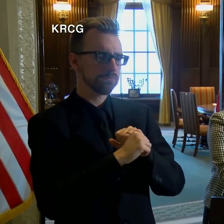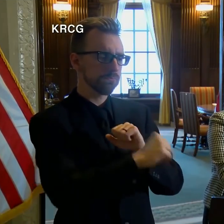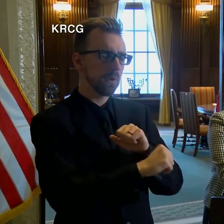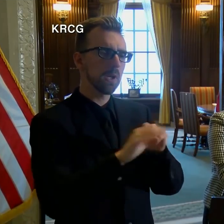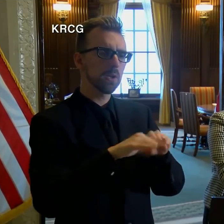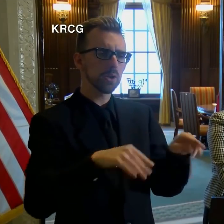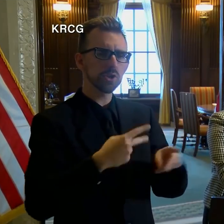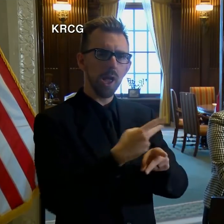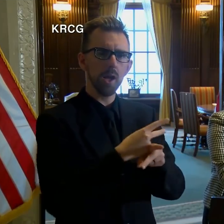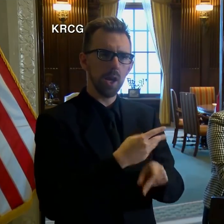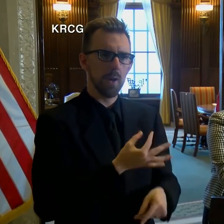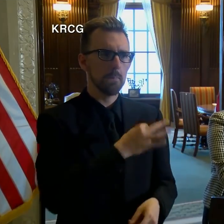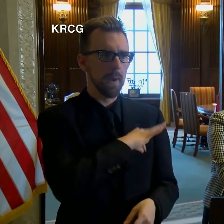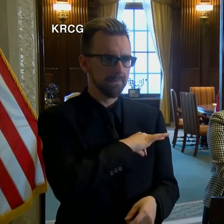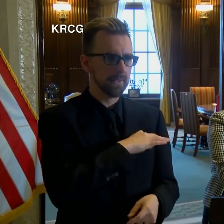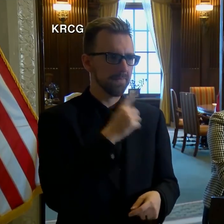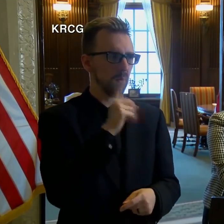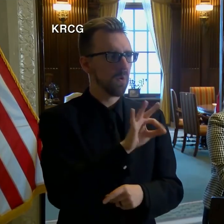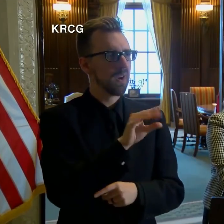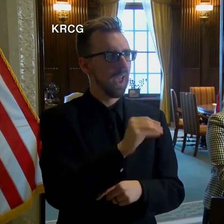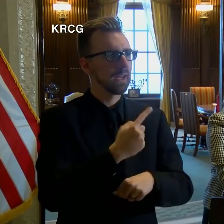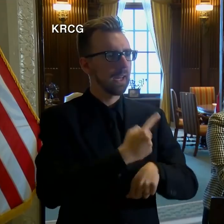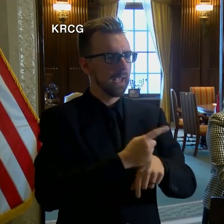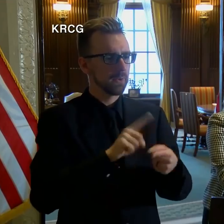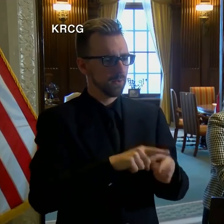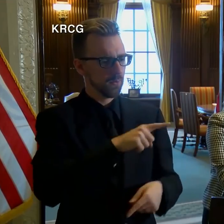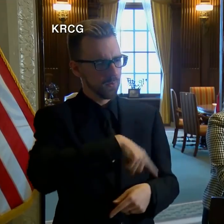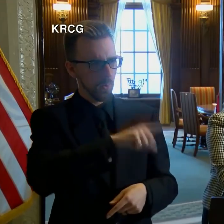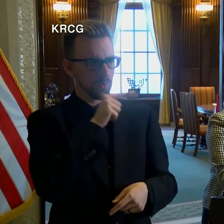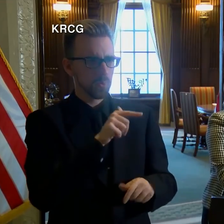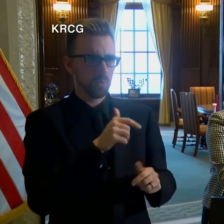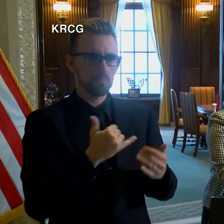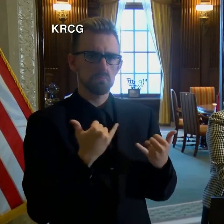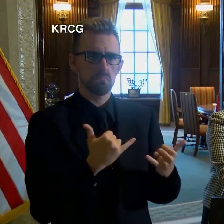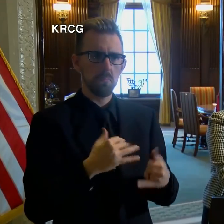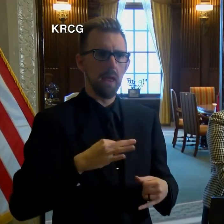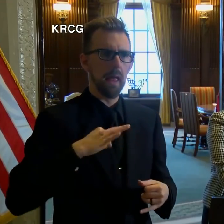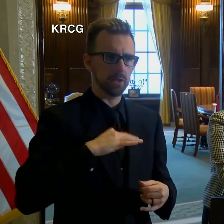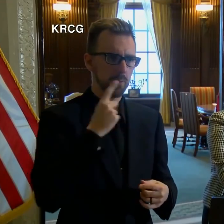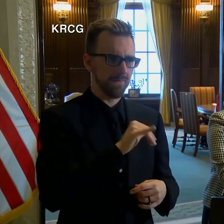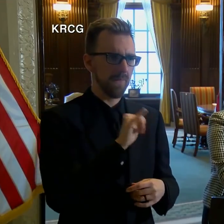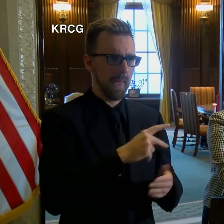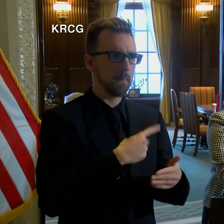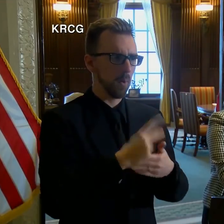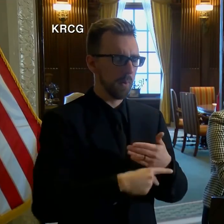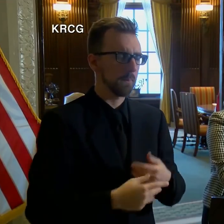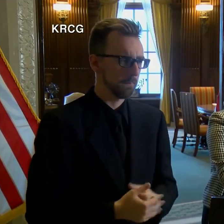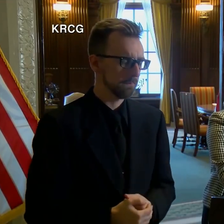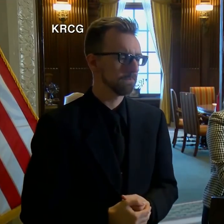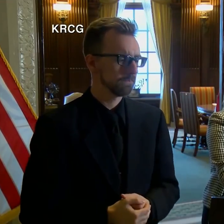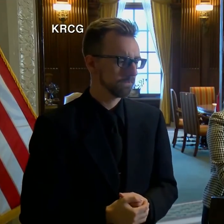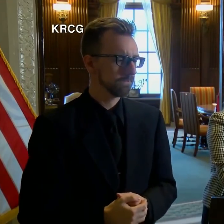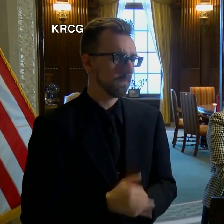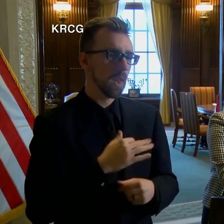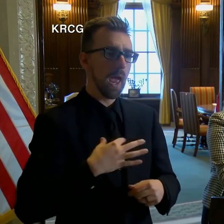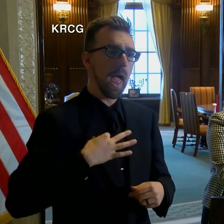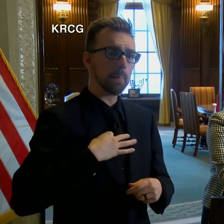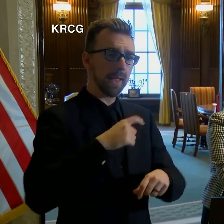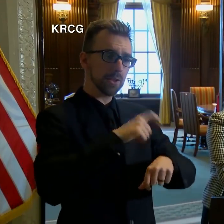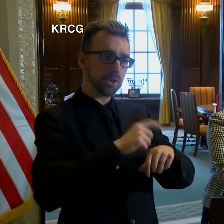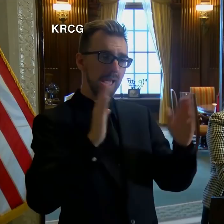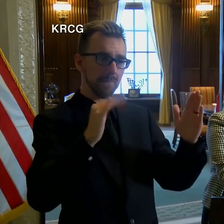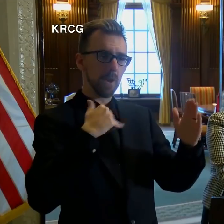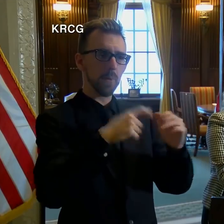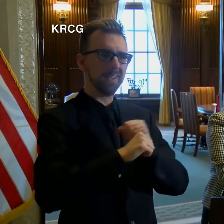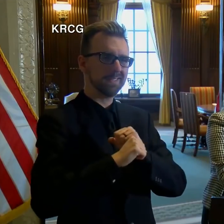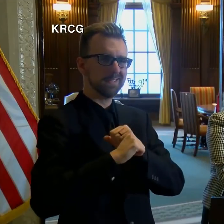care benefits for 90 days to individuals who are currently eligible. We are extending the application time frame